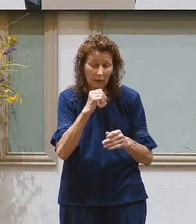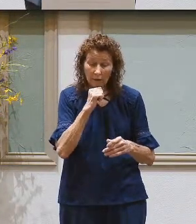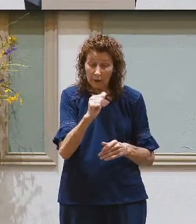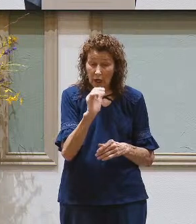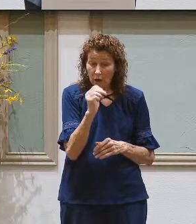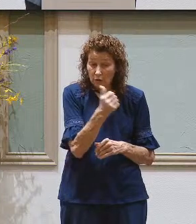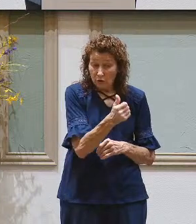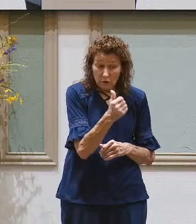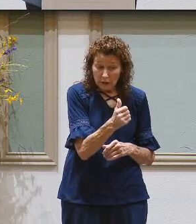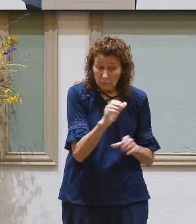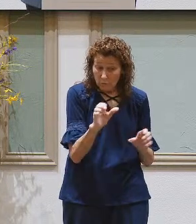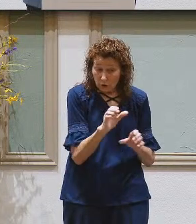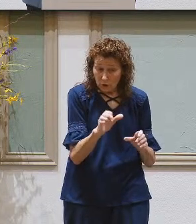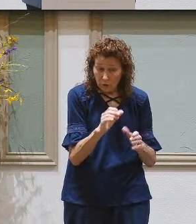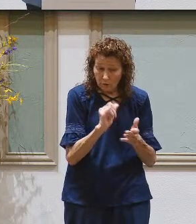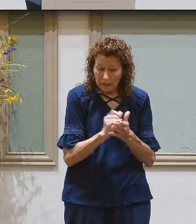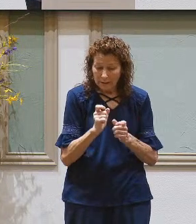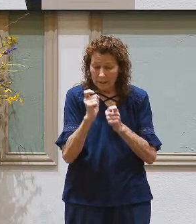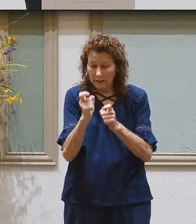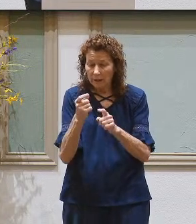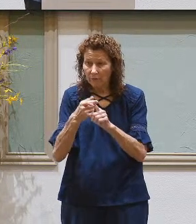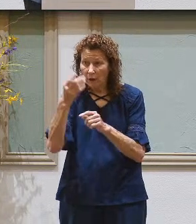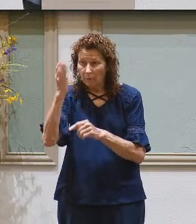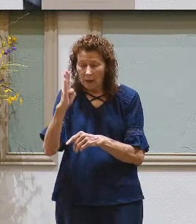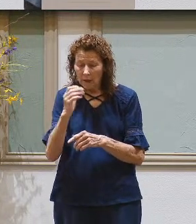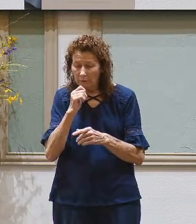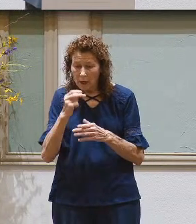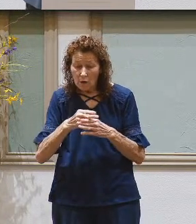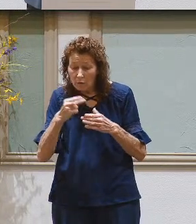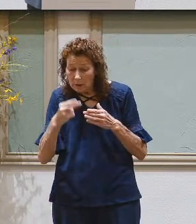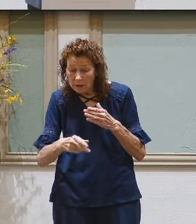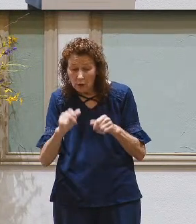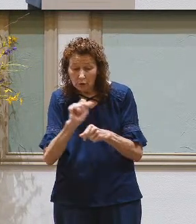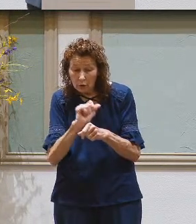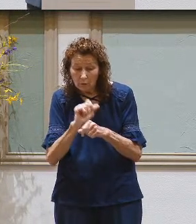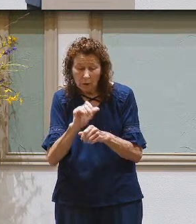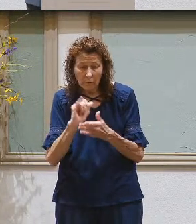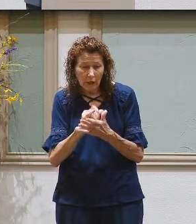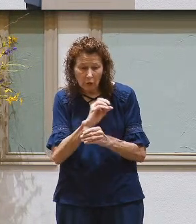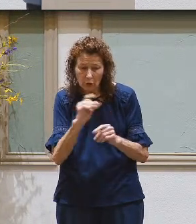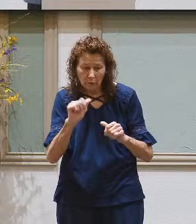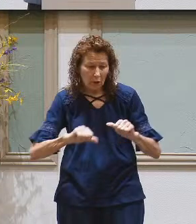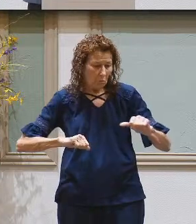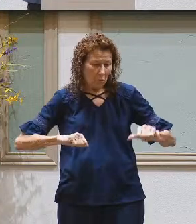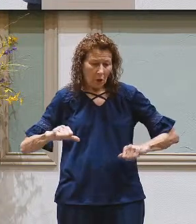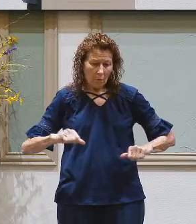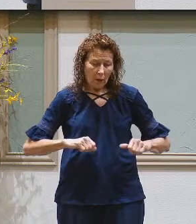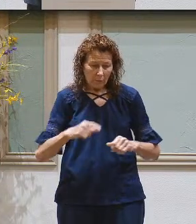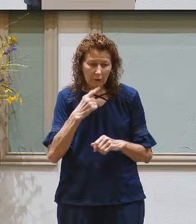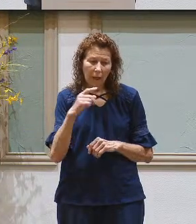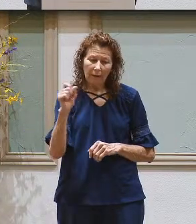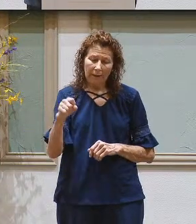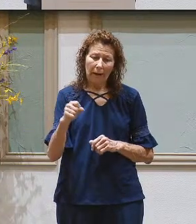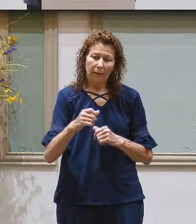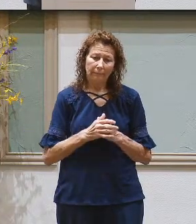not of your own doing, it's the gift of God, not as a result of works so that no one may boast. we think, yeah,